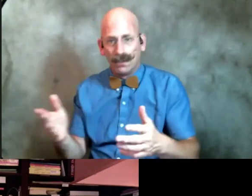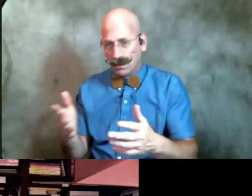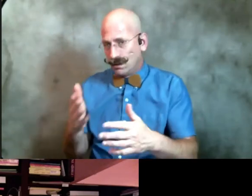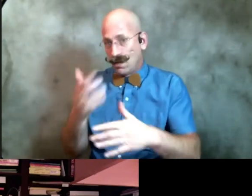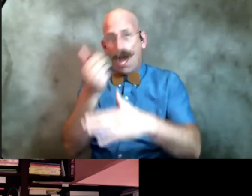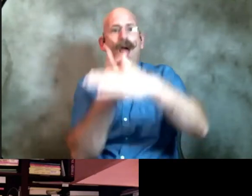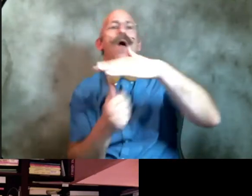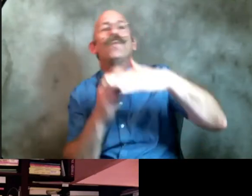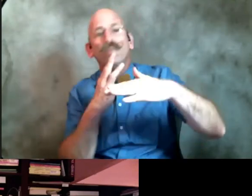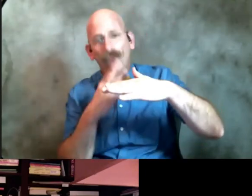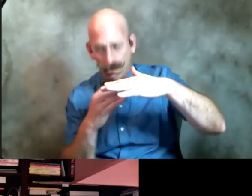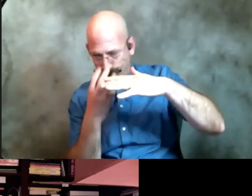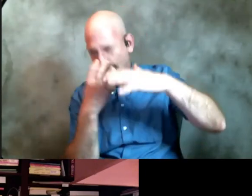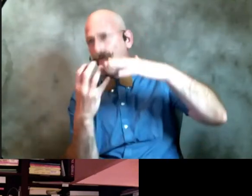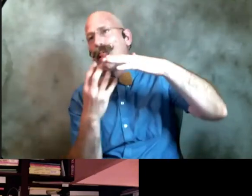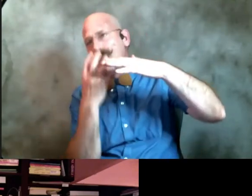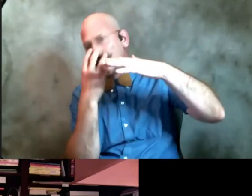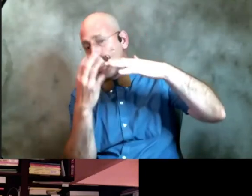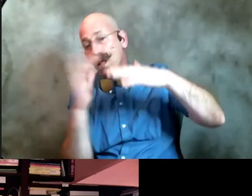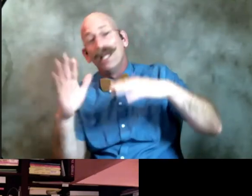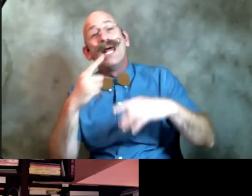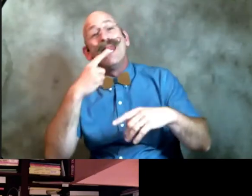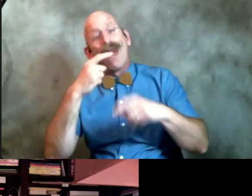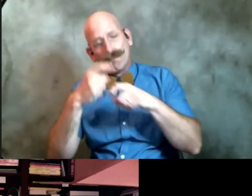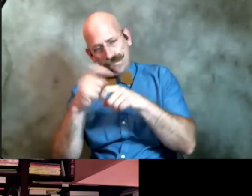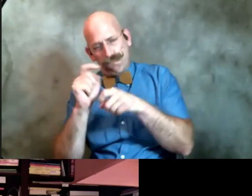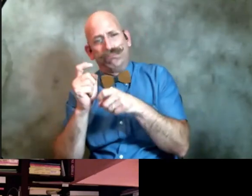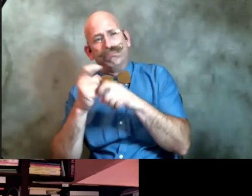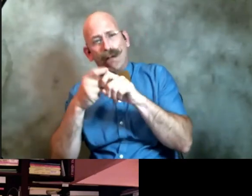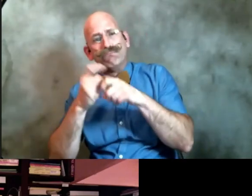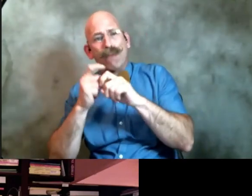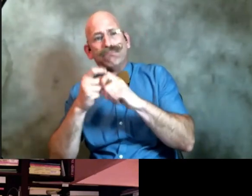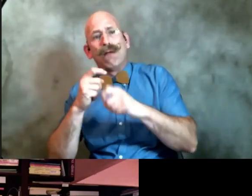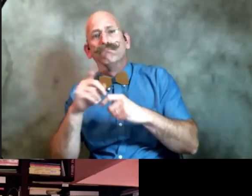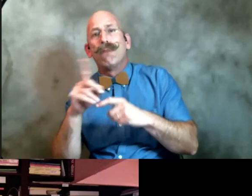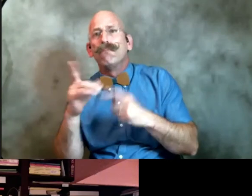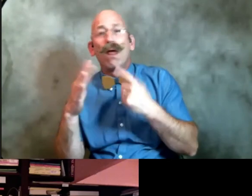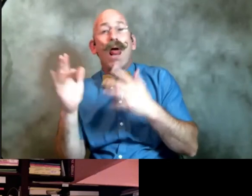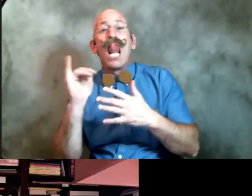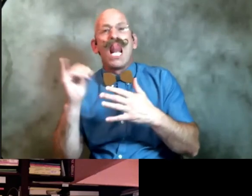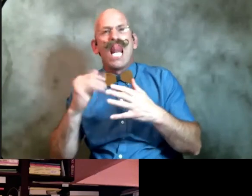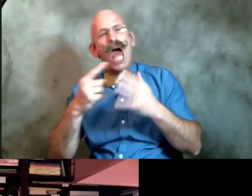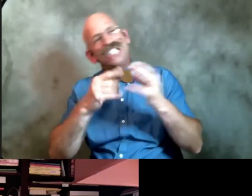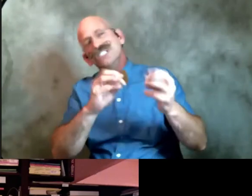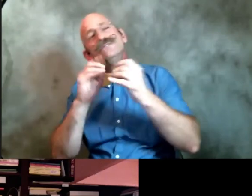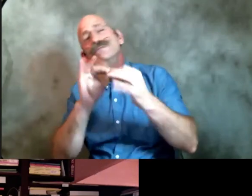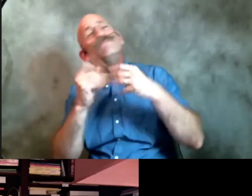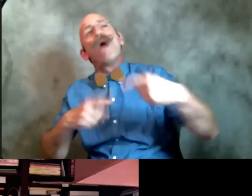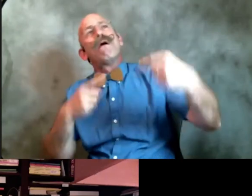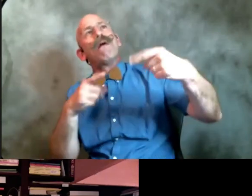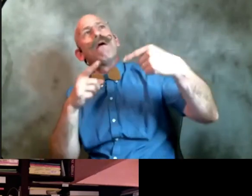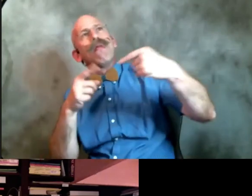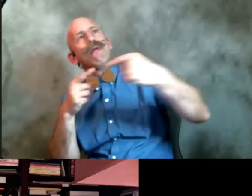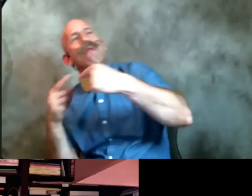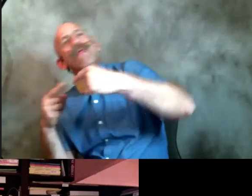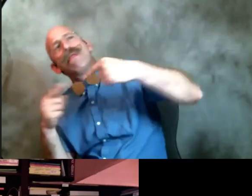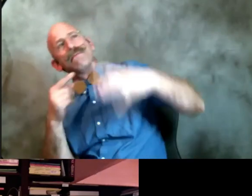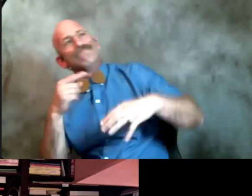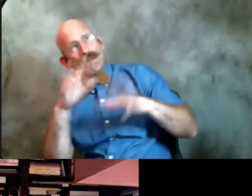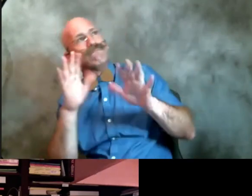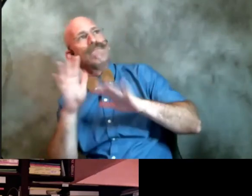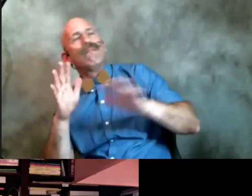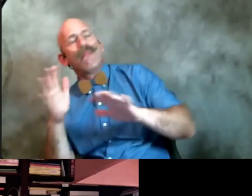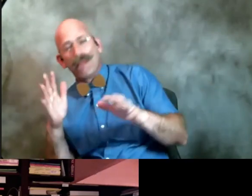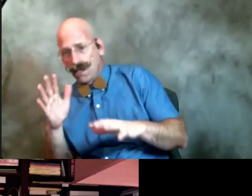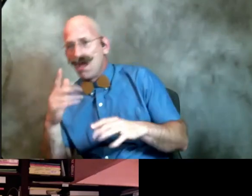his lips make a sound like he's being defeated in a dream argument